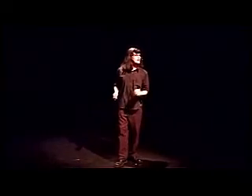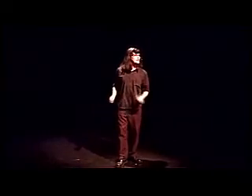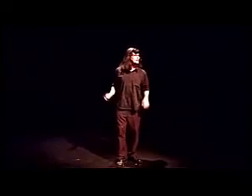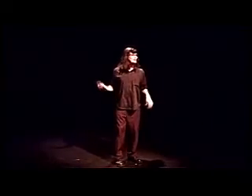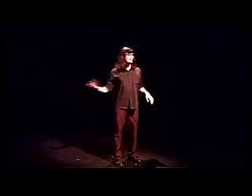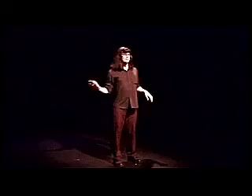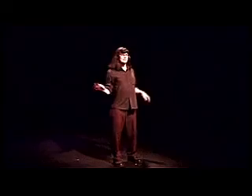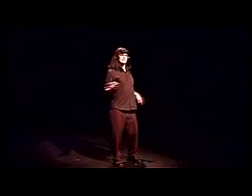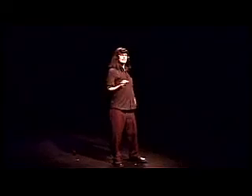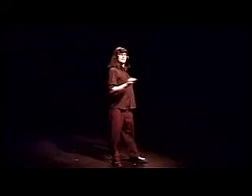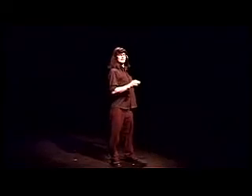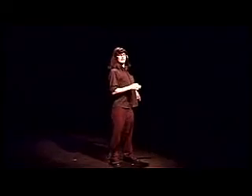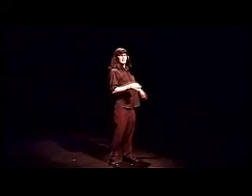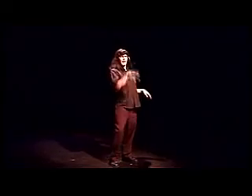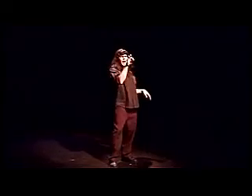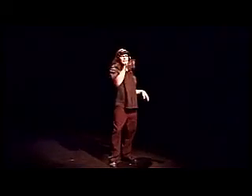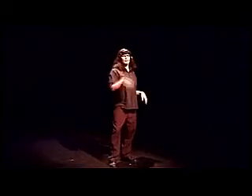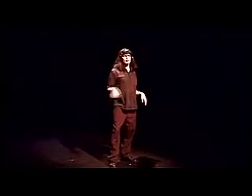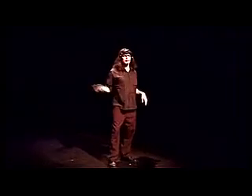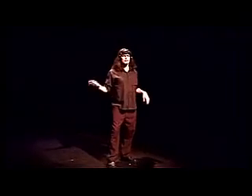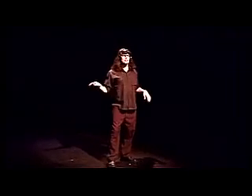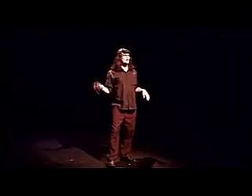right up here. I'm part of the new business.